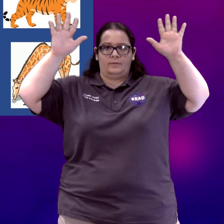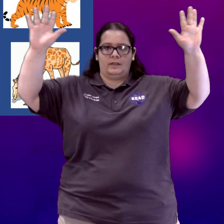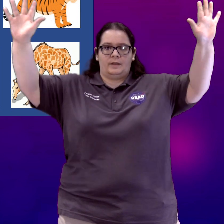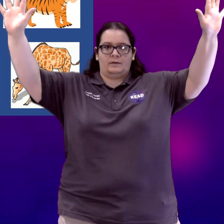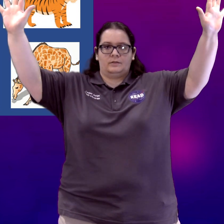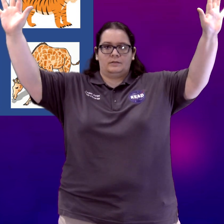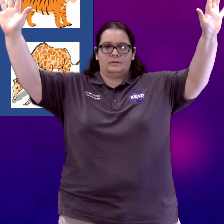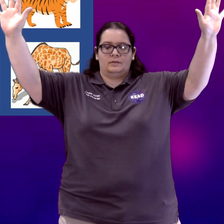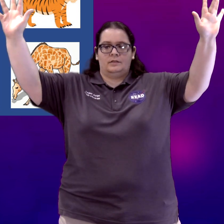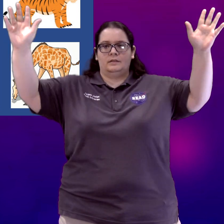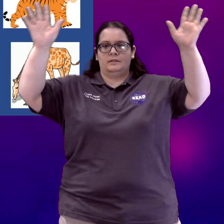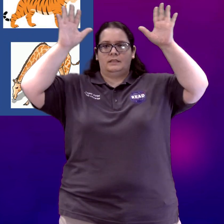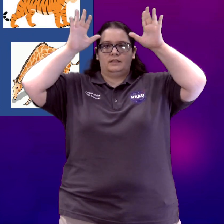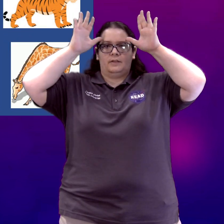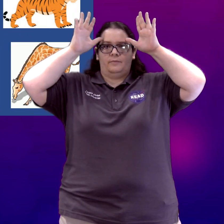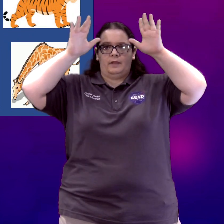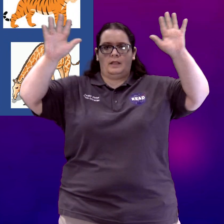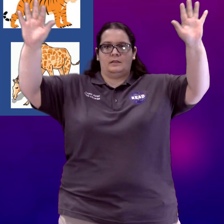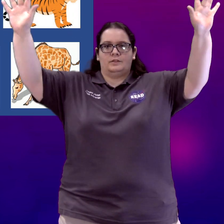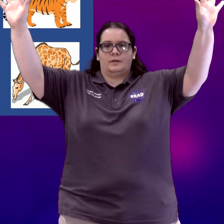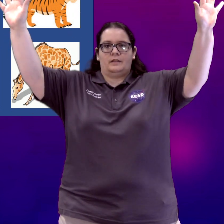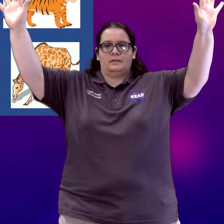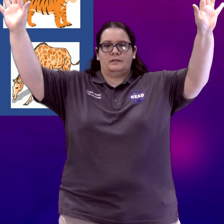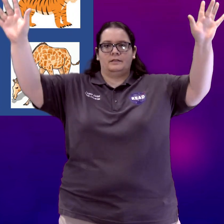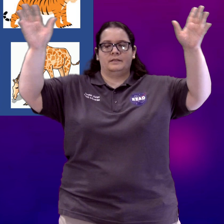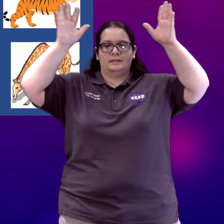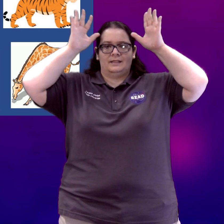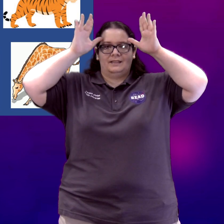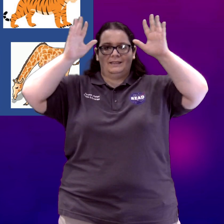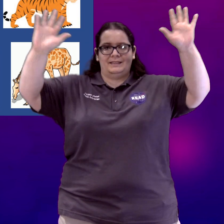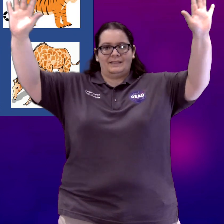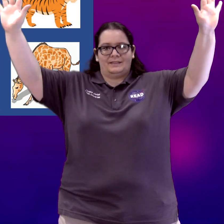bring them out. Deers have big antlers, right? Deer.